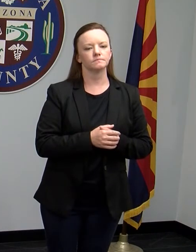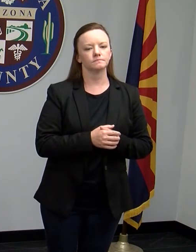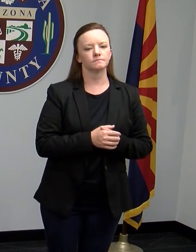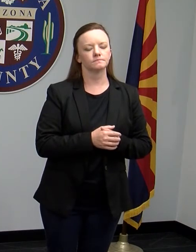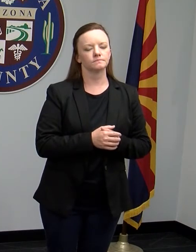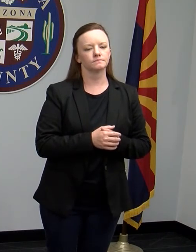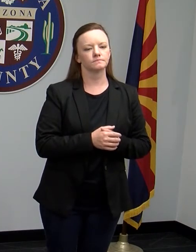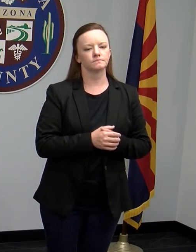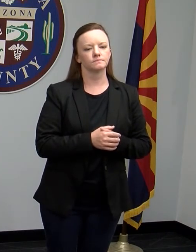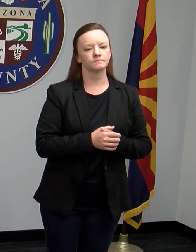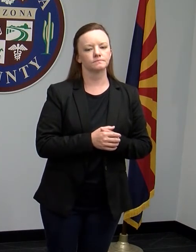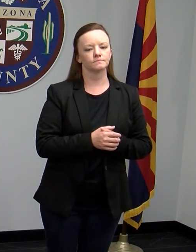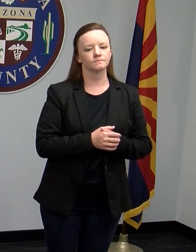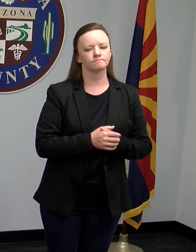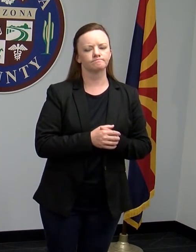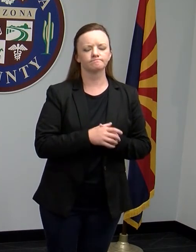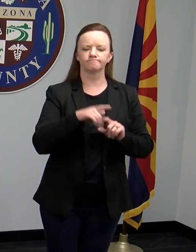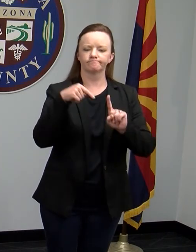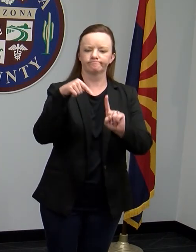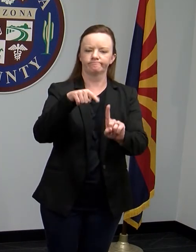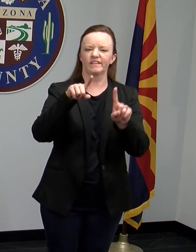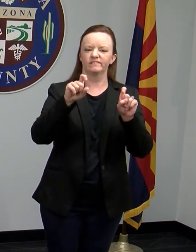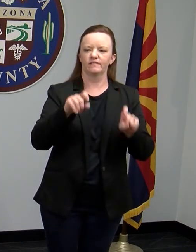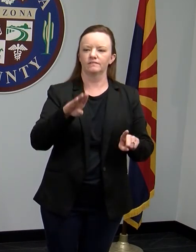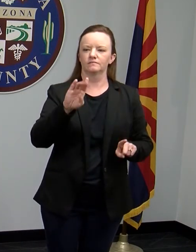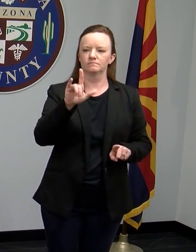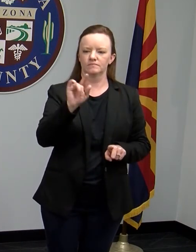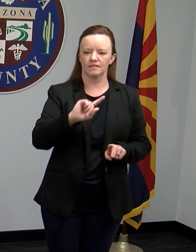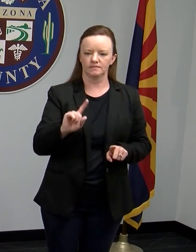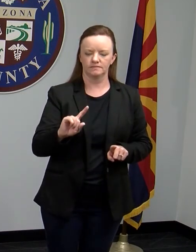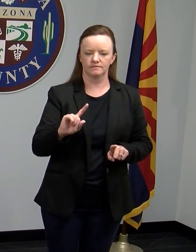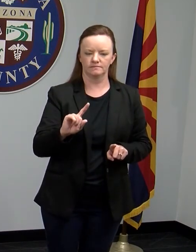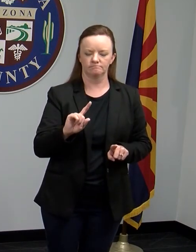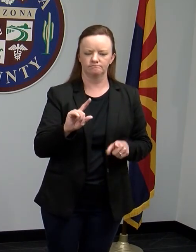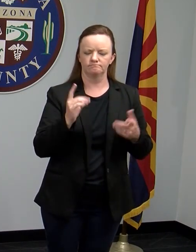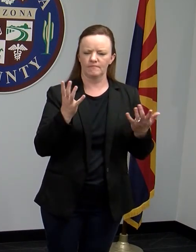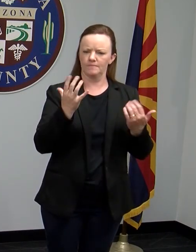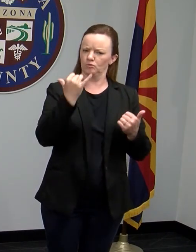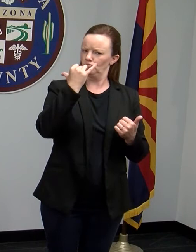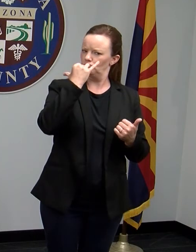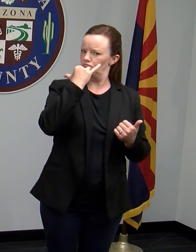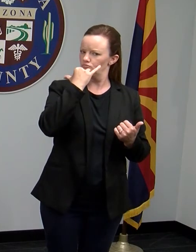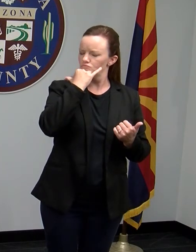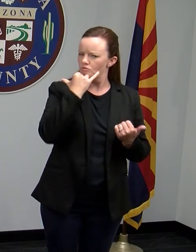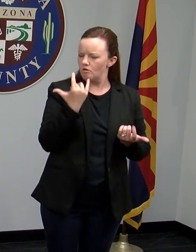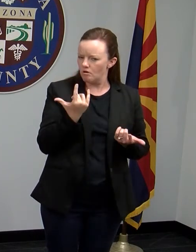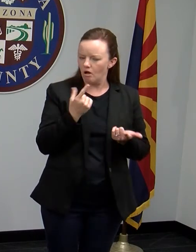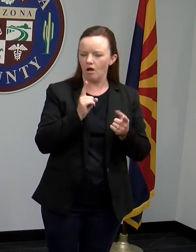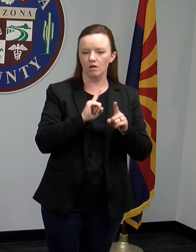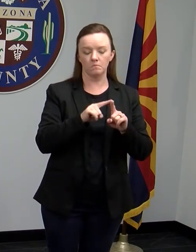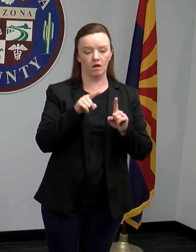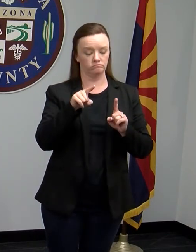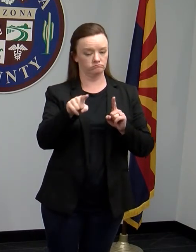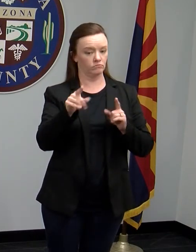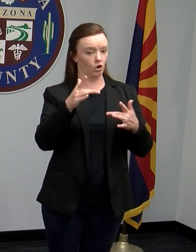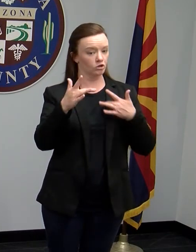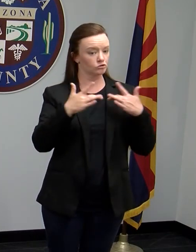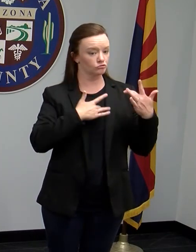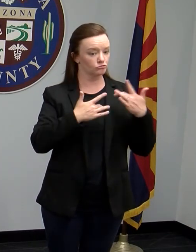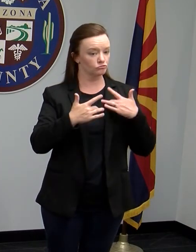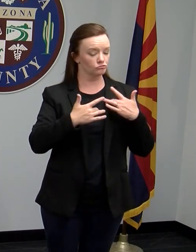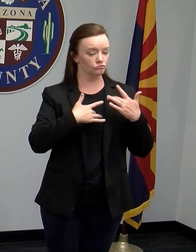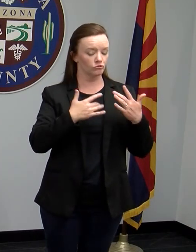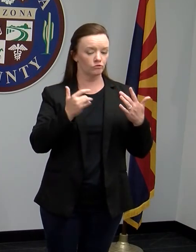Sonenshine. and the testing blitz. Correct me if I'm wrong, but how concerned are you that this